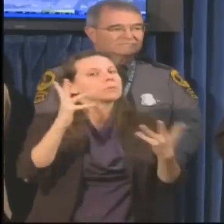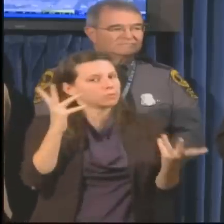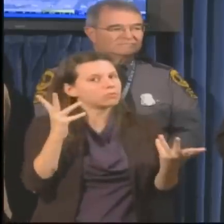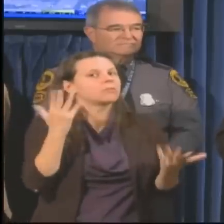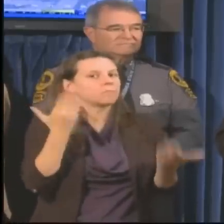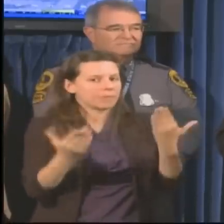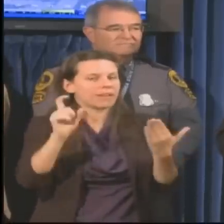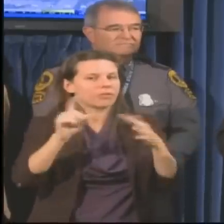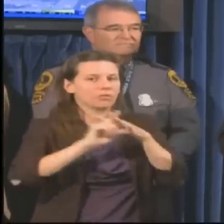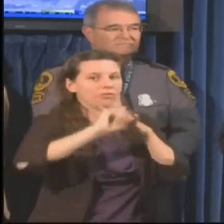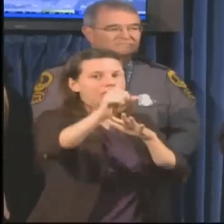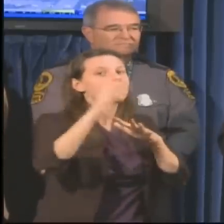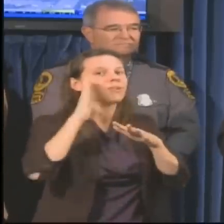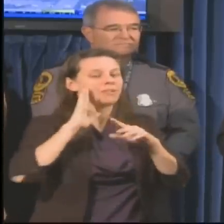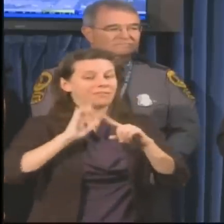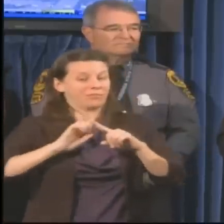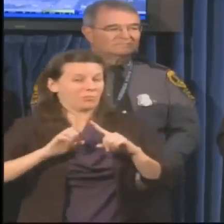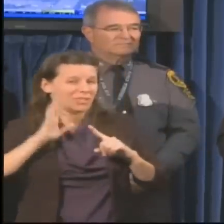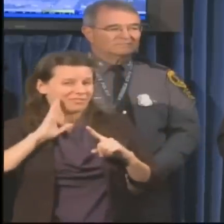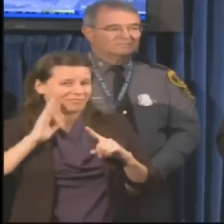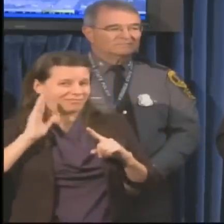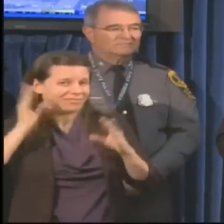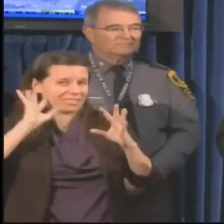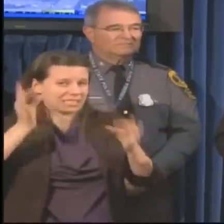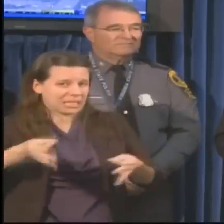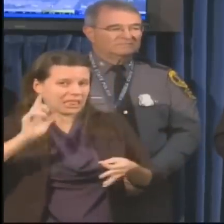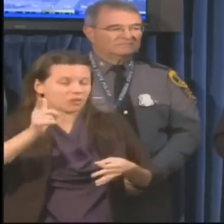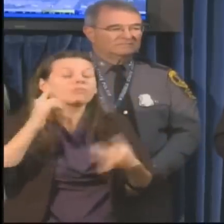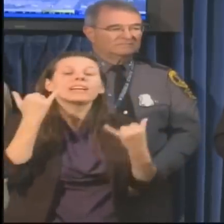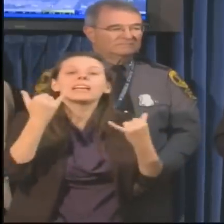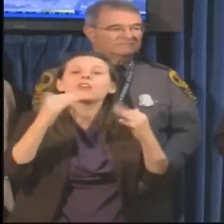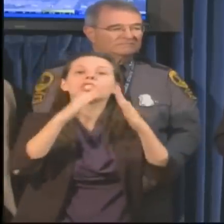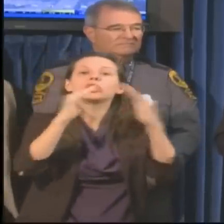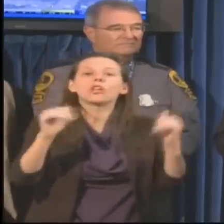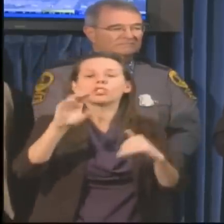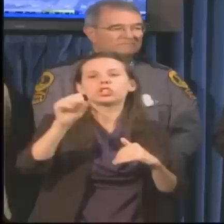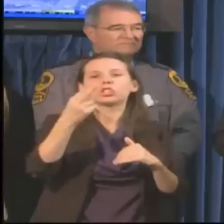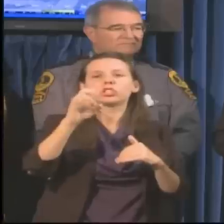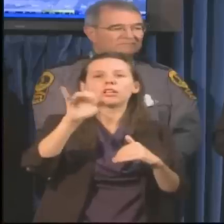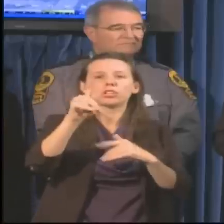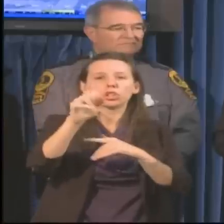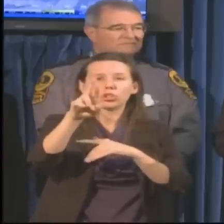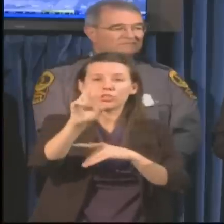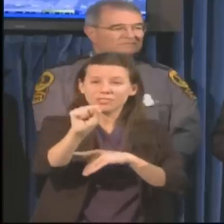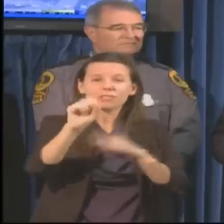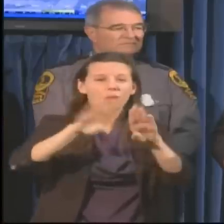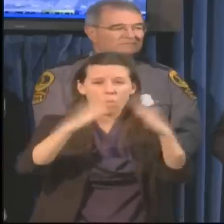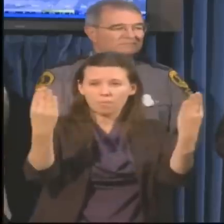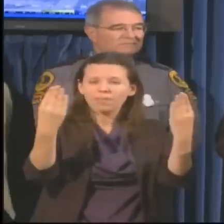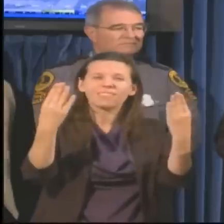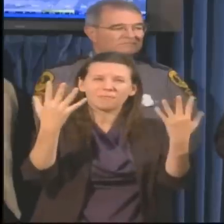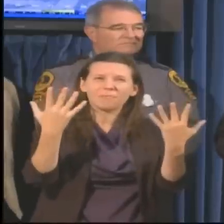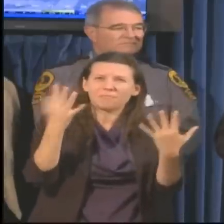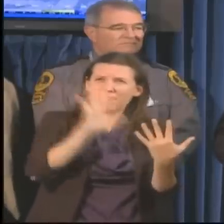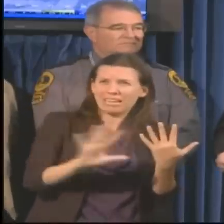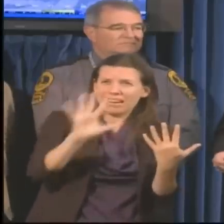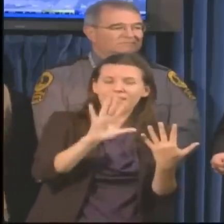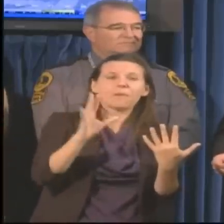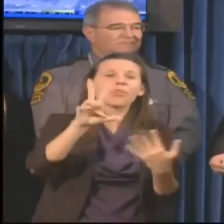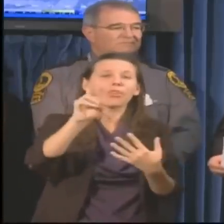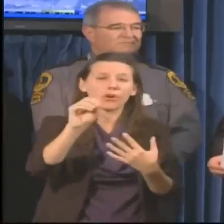approaches. There are numerous shelters currently open, about 30 in total, and we expect that number